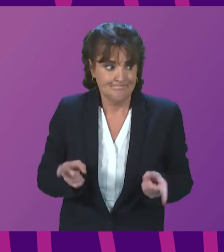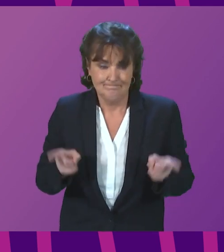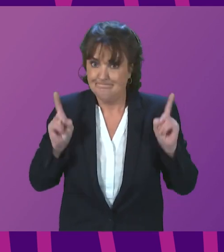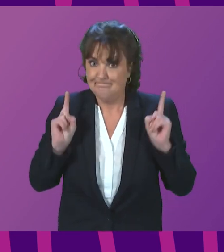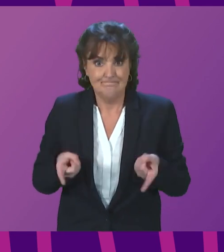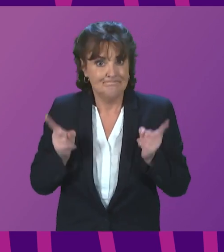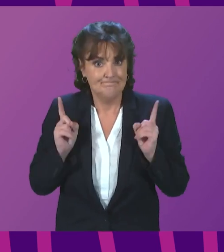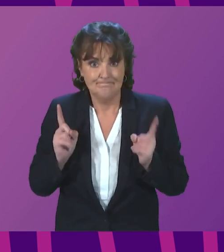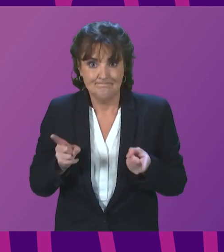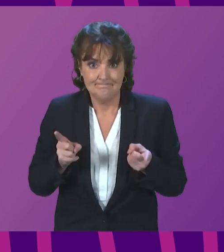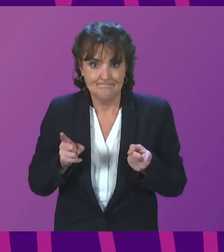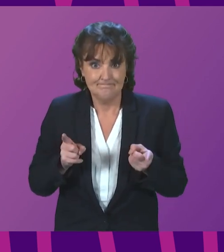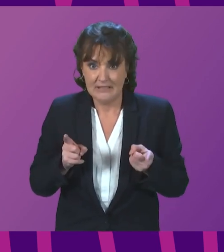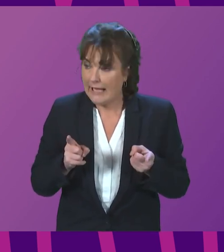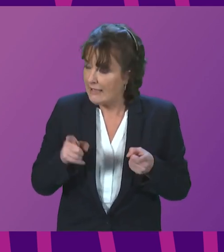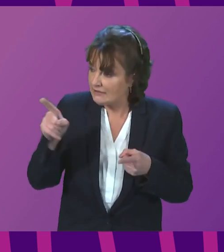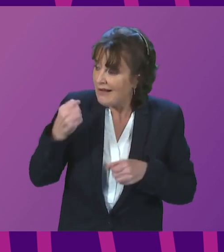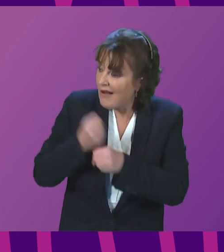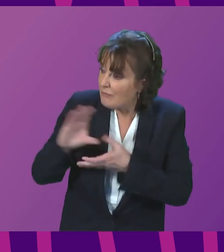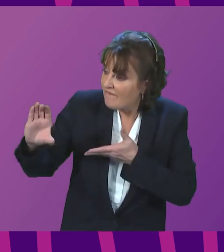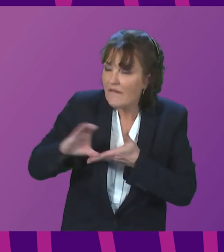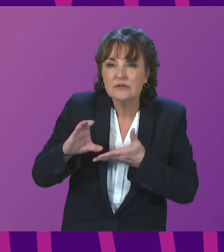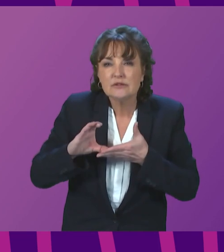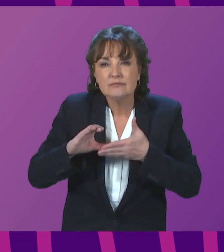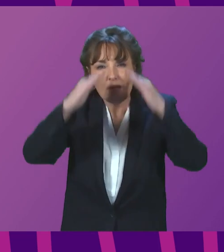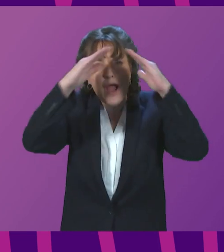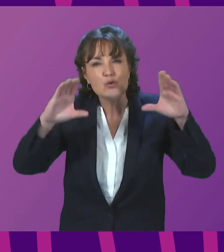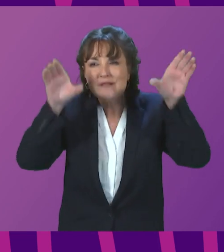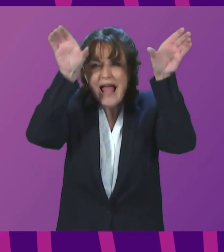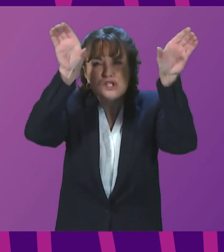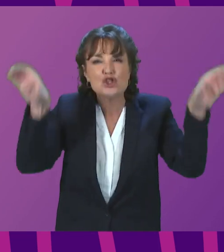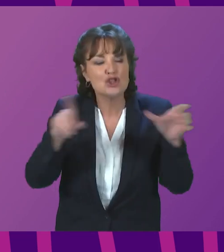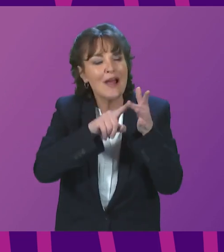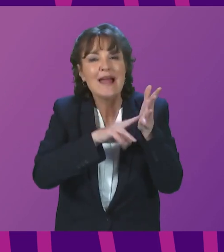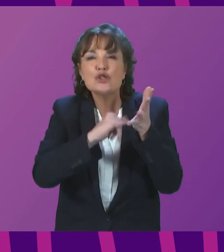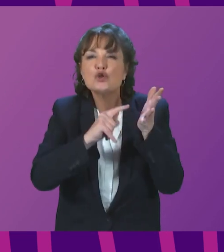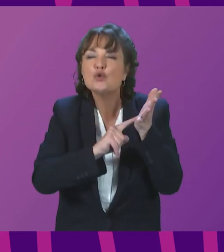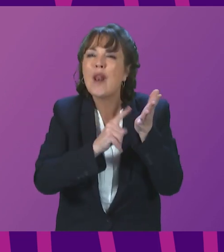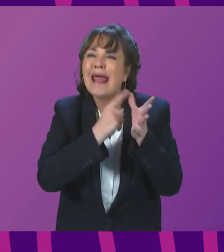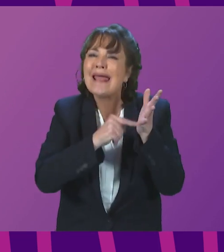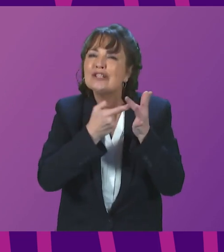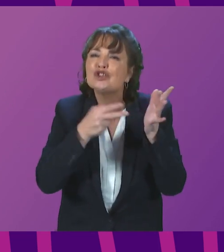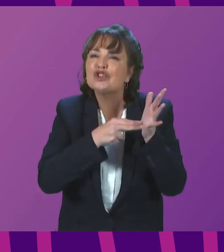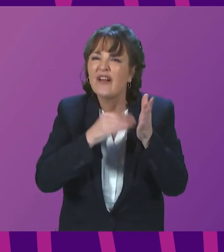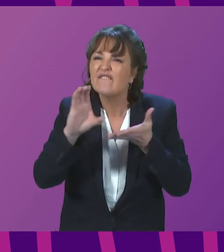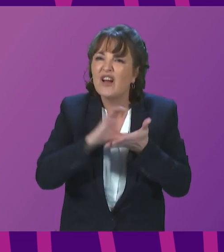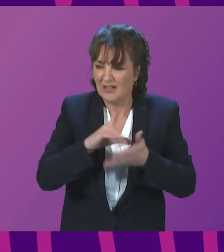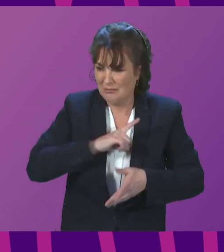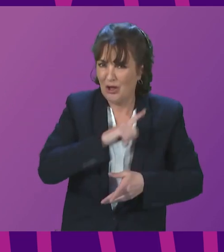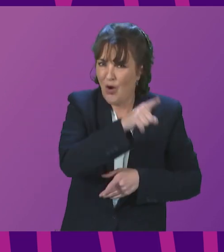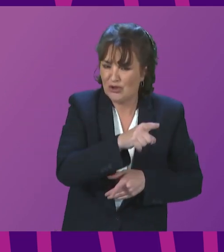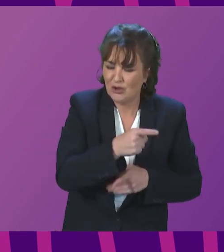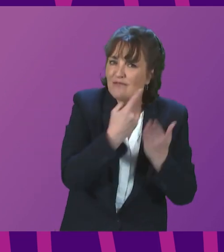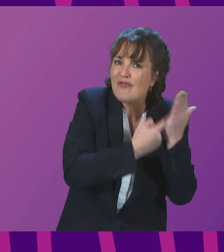administer government-funded insulation projects, not for any lack of funding, but because of PAS 2035 regulations on